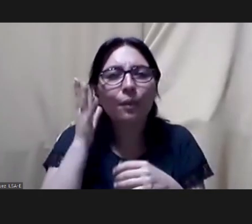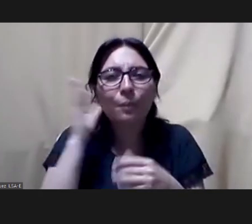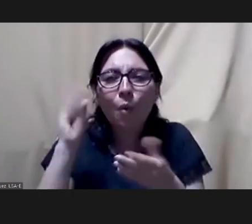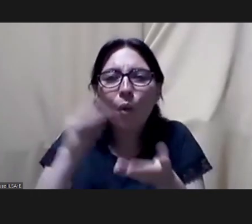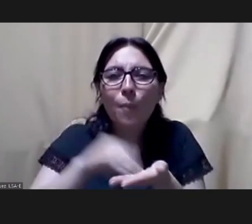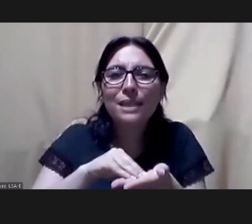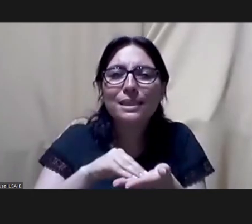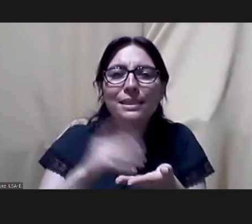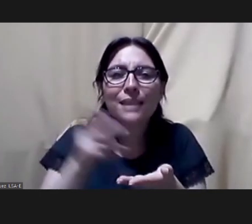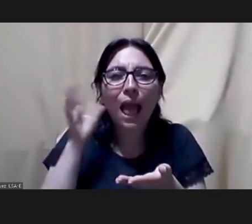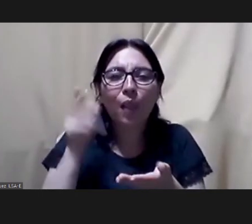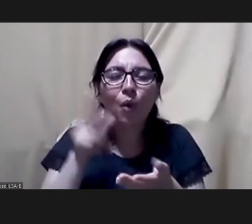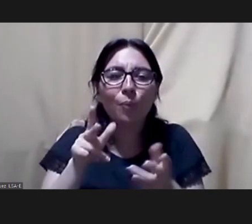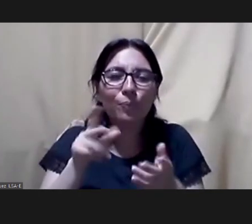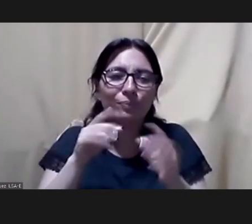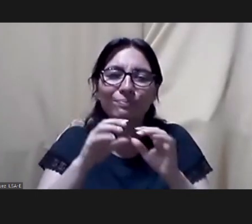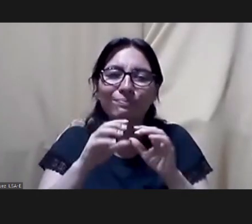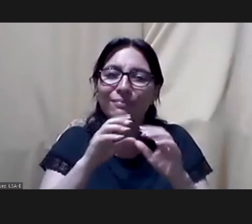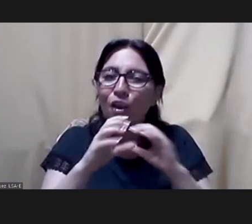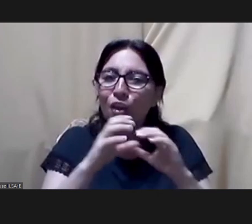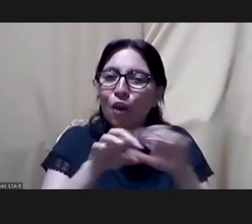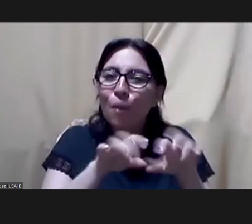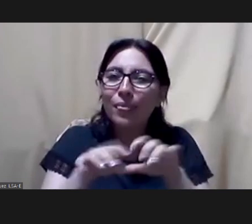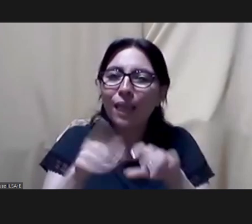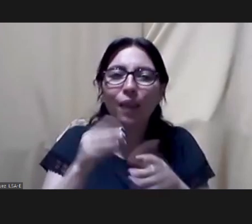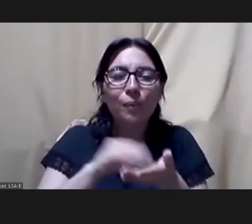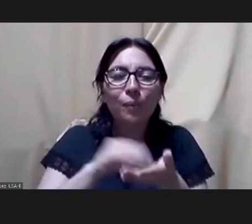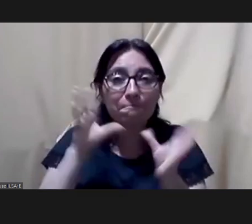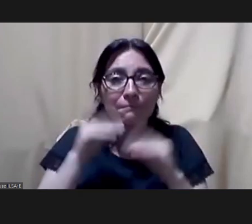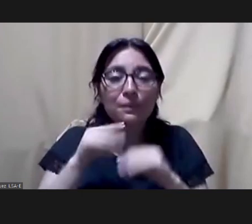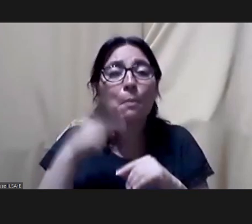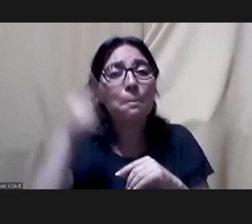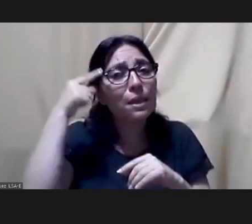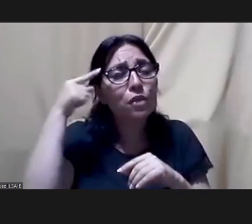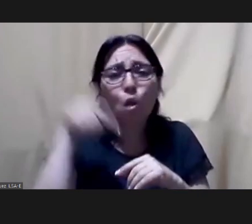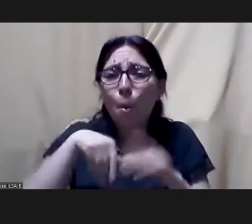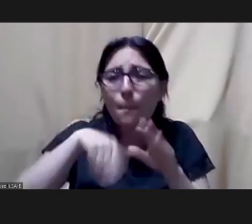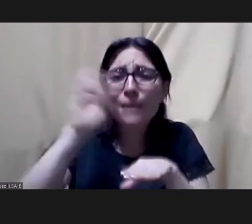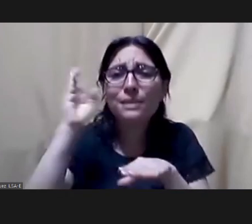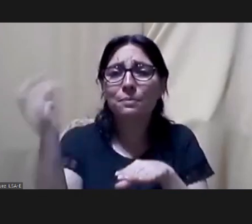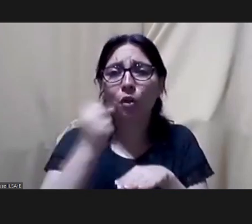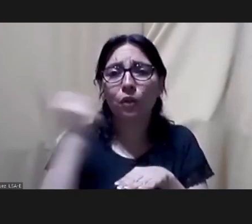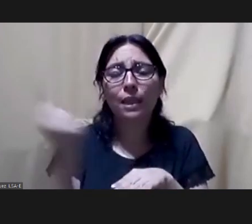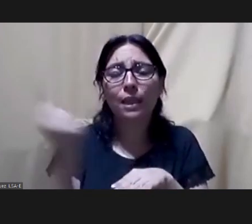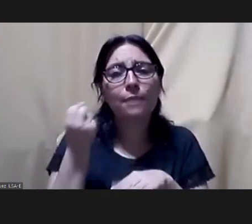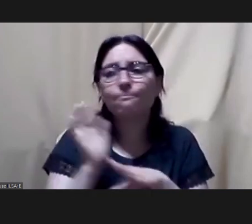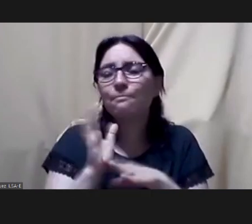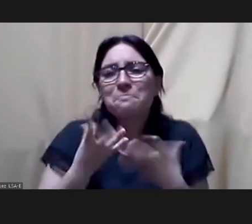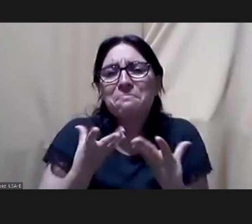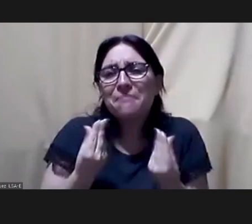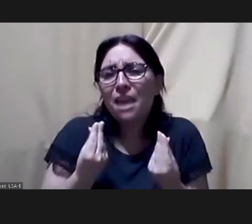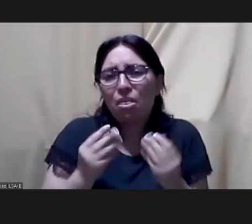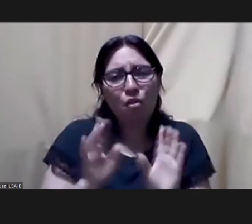i don't know what other comments there were but what i believe that as i said is that it is crucial